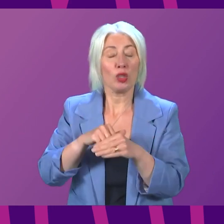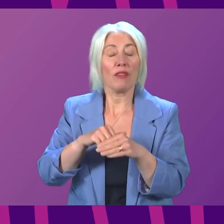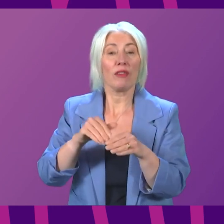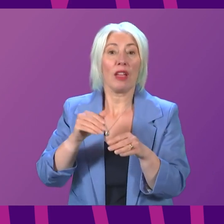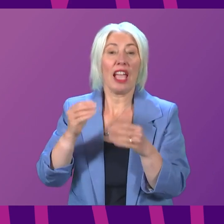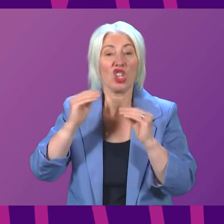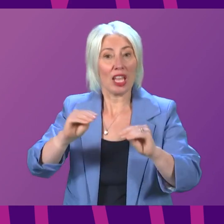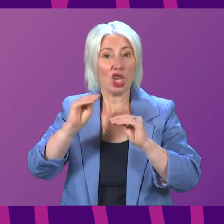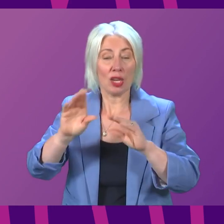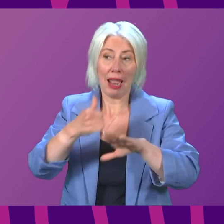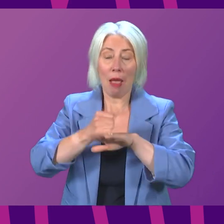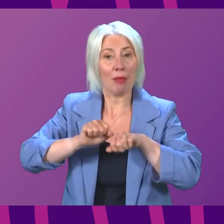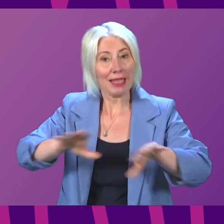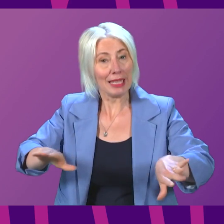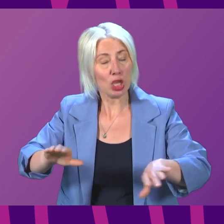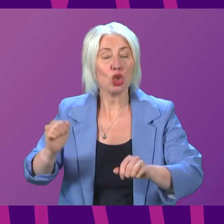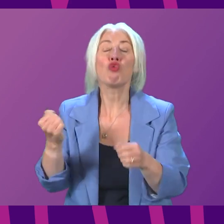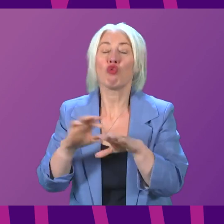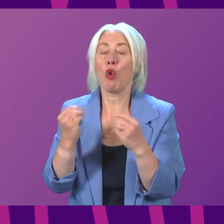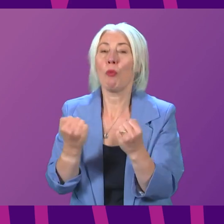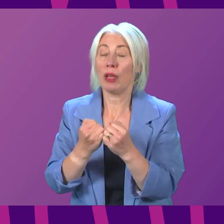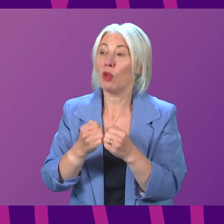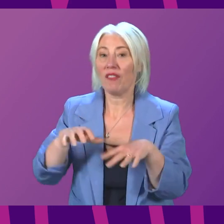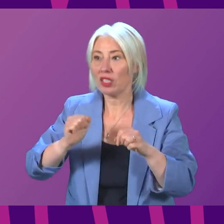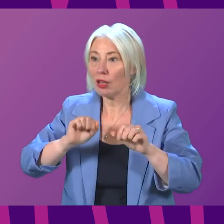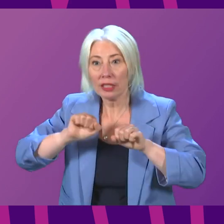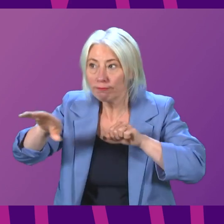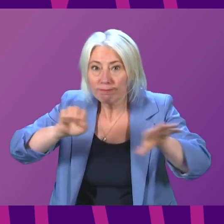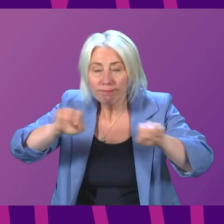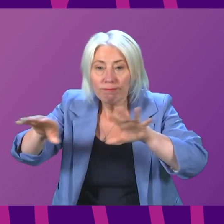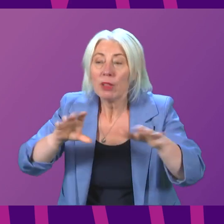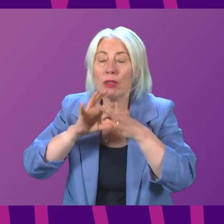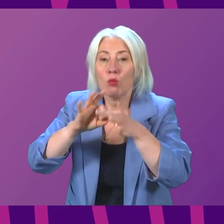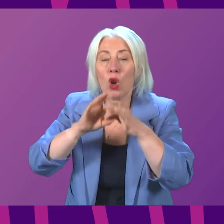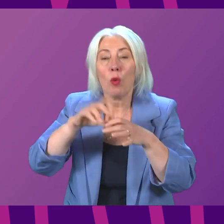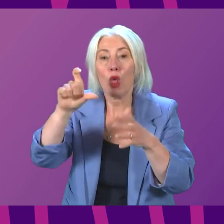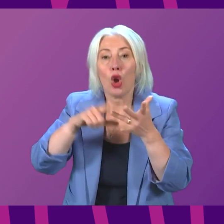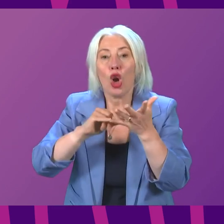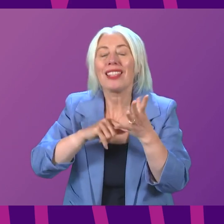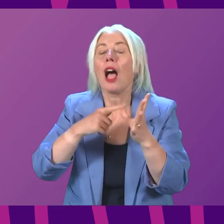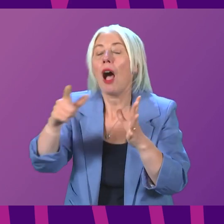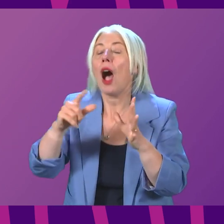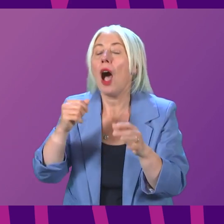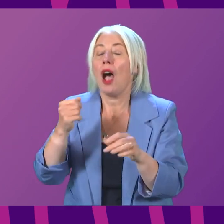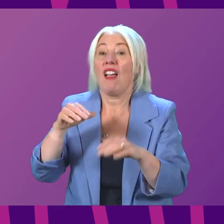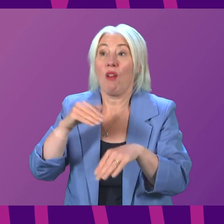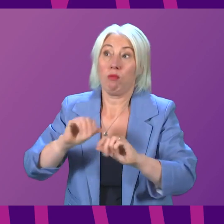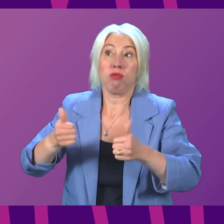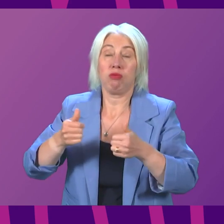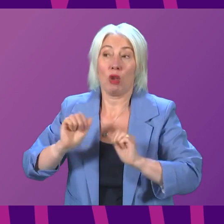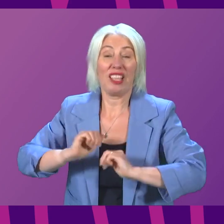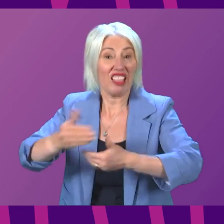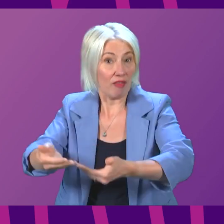group in delivering on the recommendations. The implementation group have, in partnership with COSLA, promoted effective delivery of